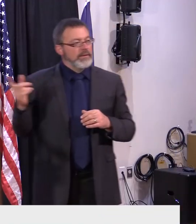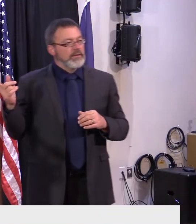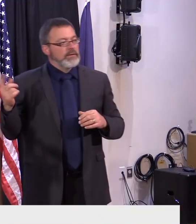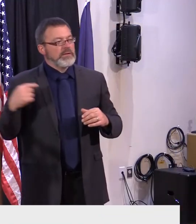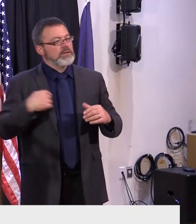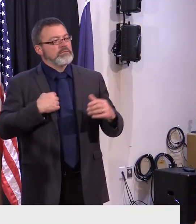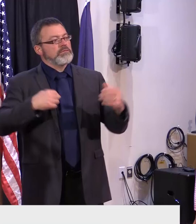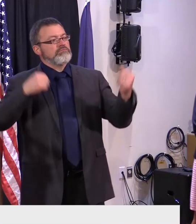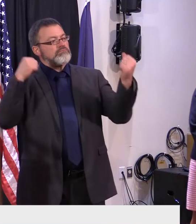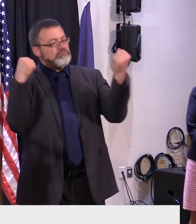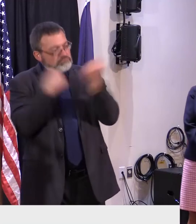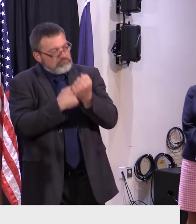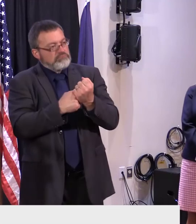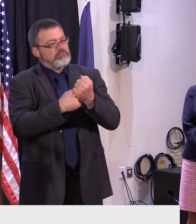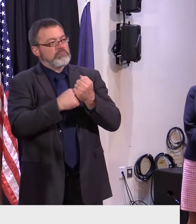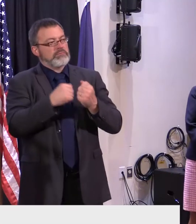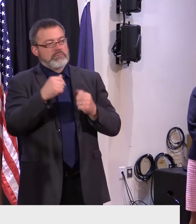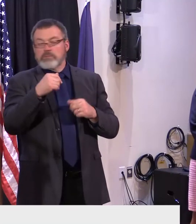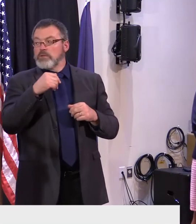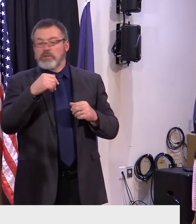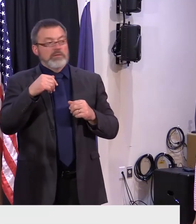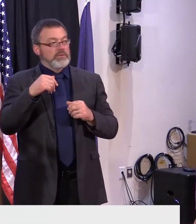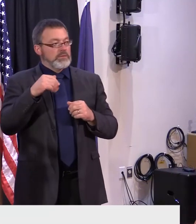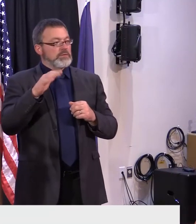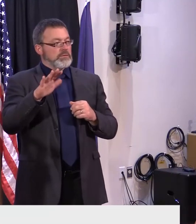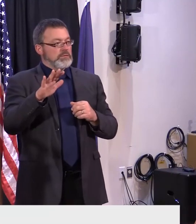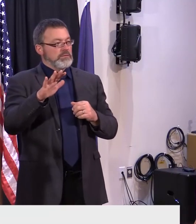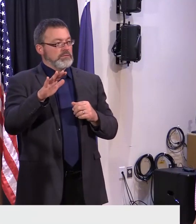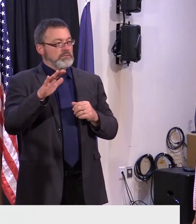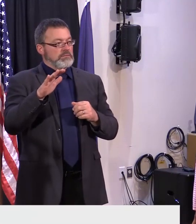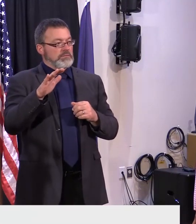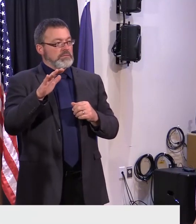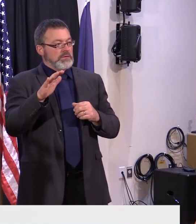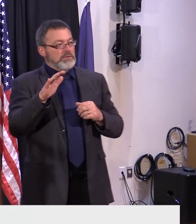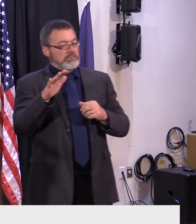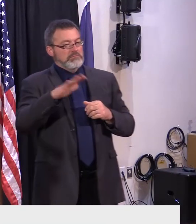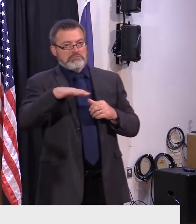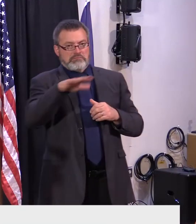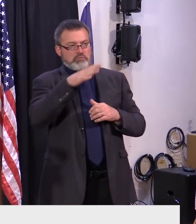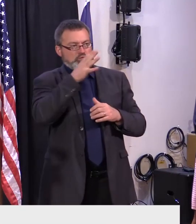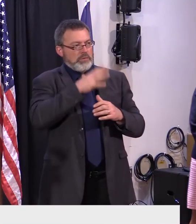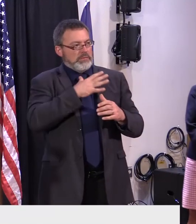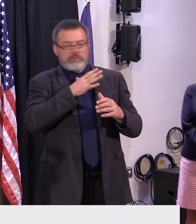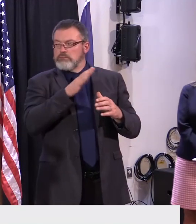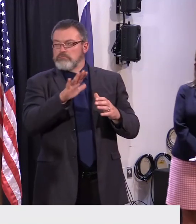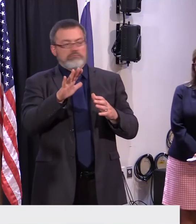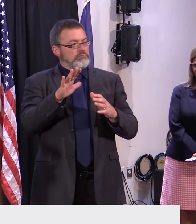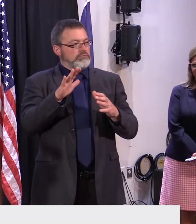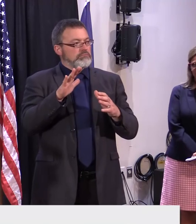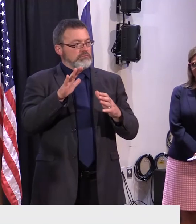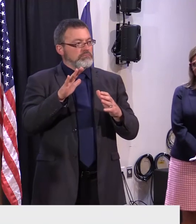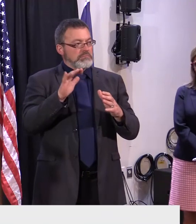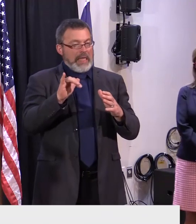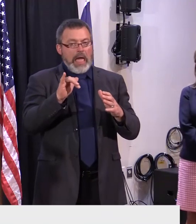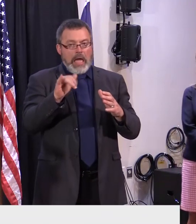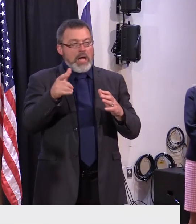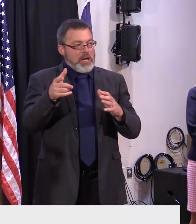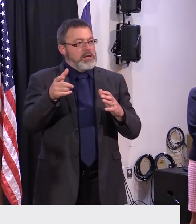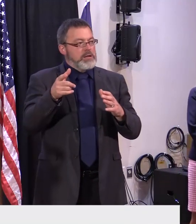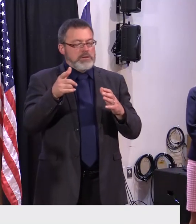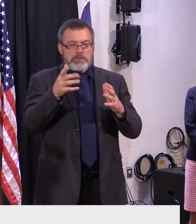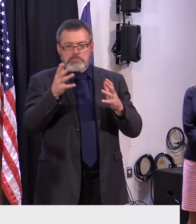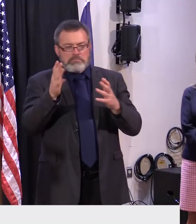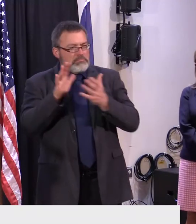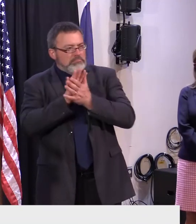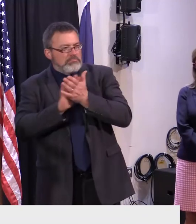of prop five and uh and hopefully they will be able to have that pass and and that'll be enshrined in our